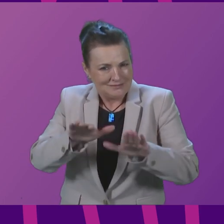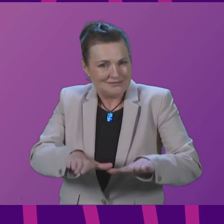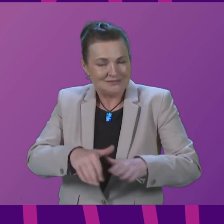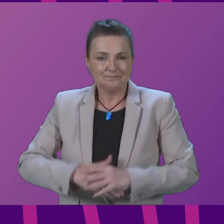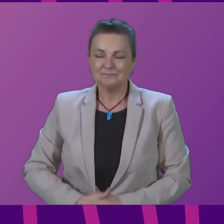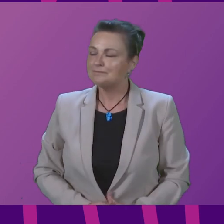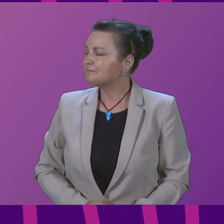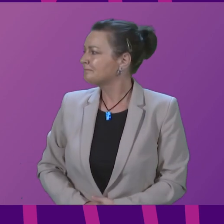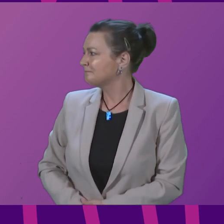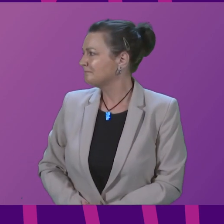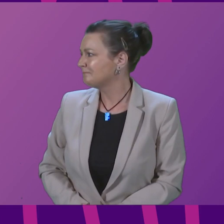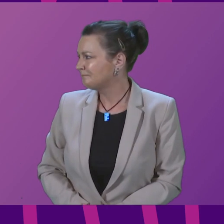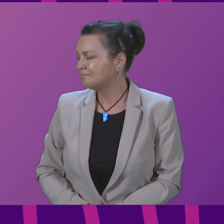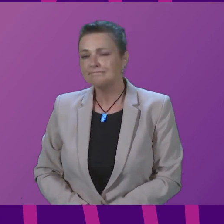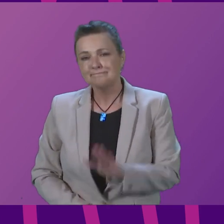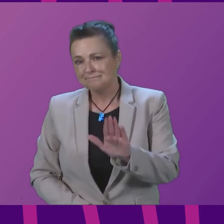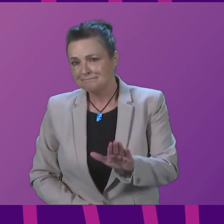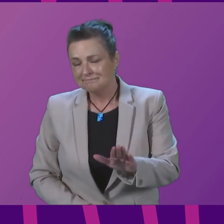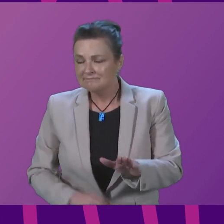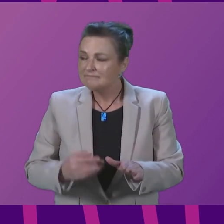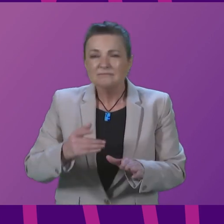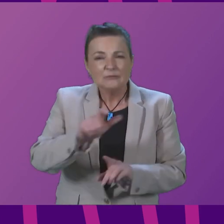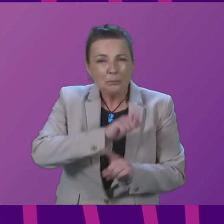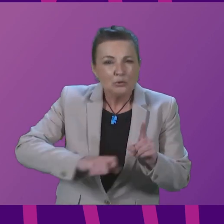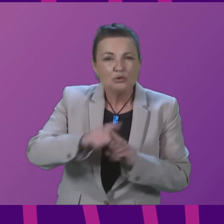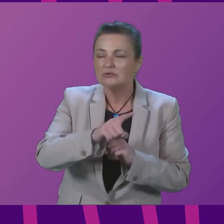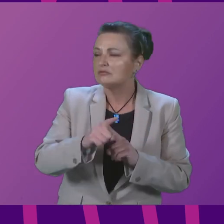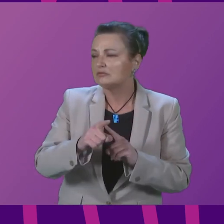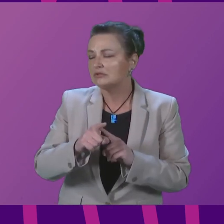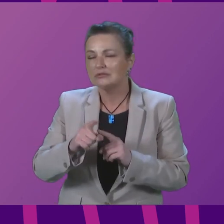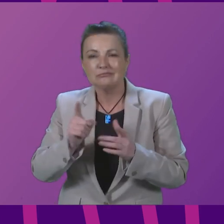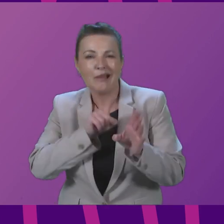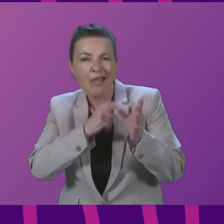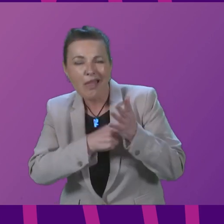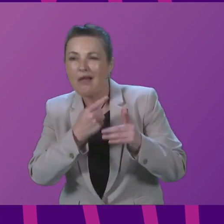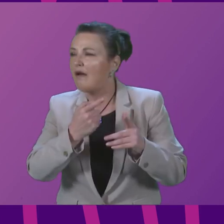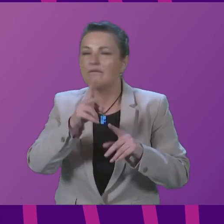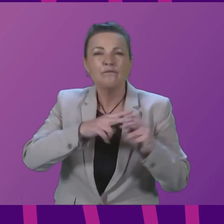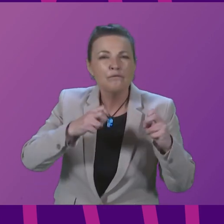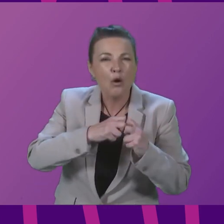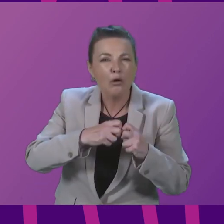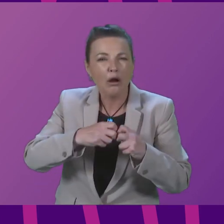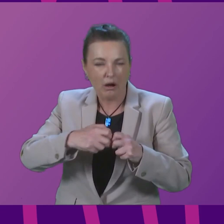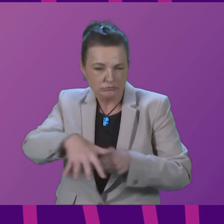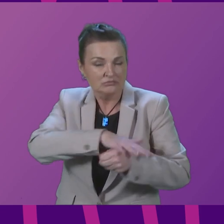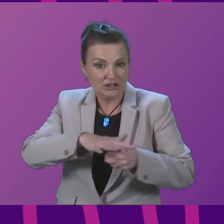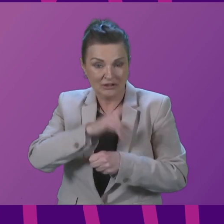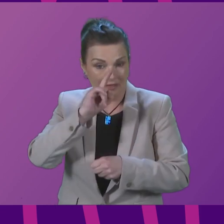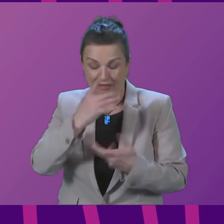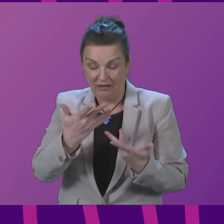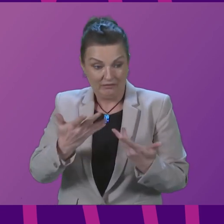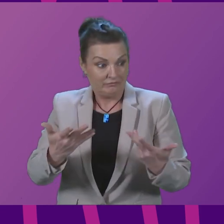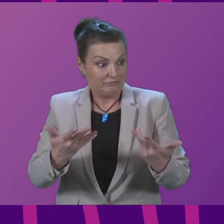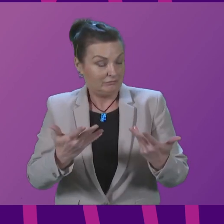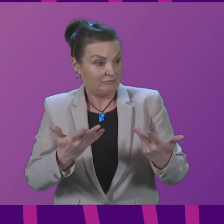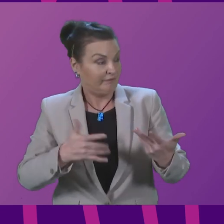like Earth in Falkirk District are being left behind by the SNP government's funding cuts to flood prevention. Ask the people